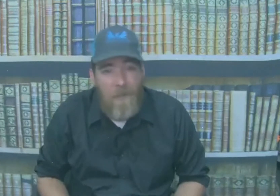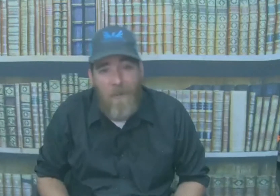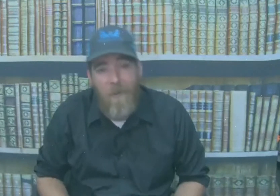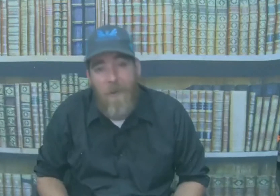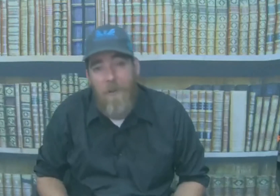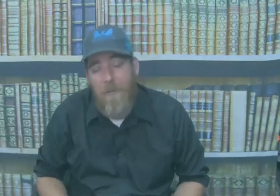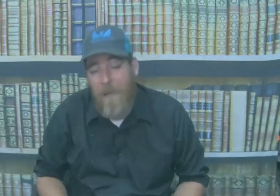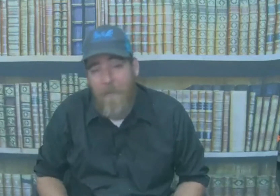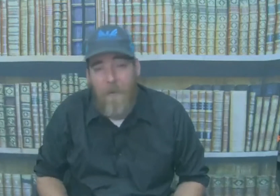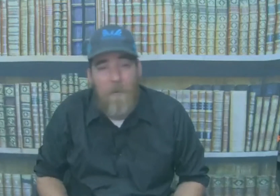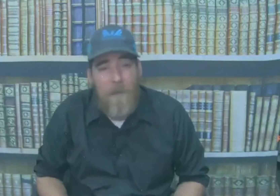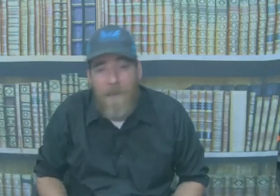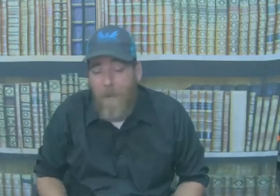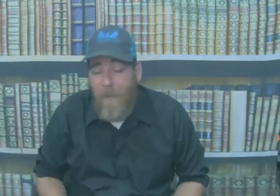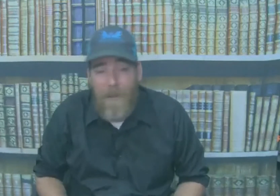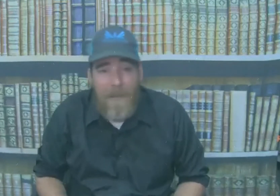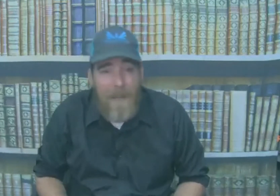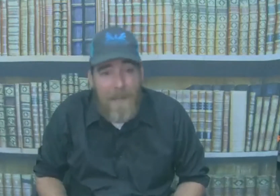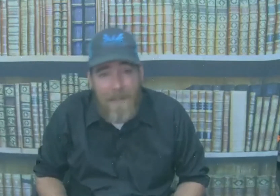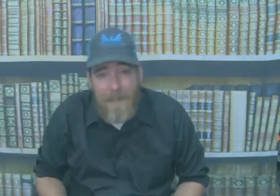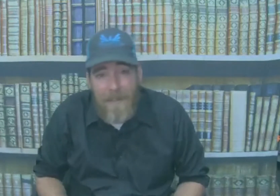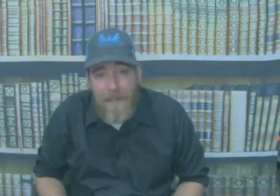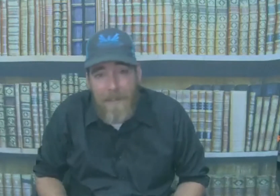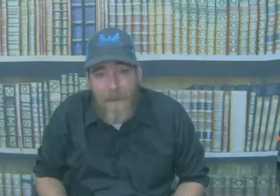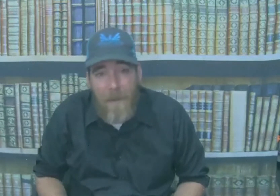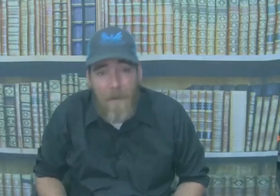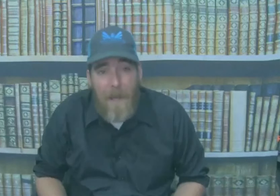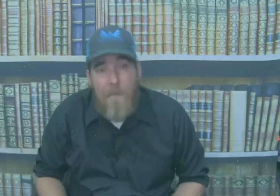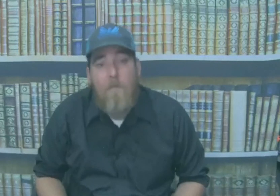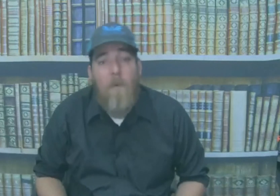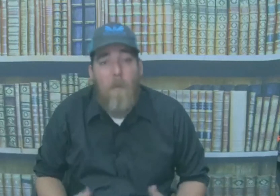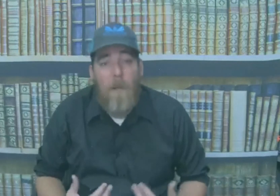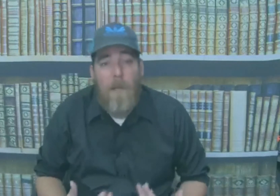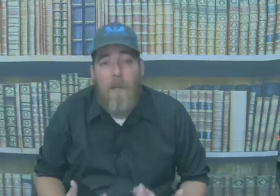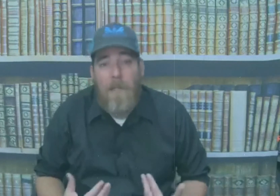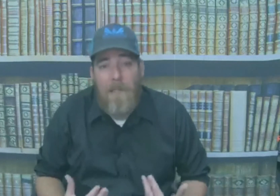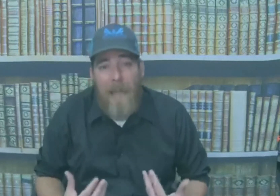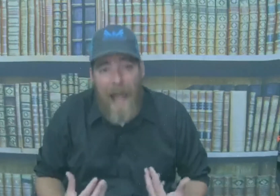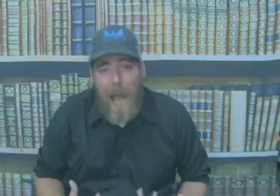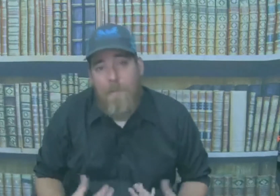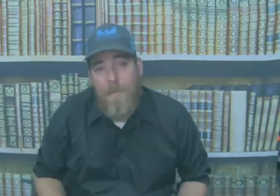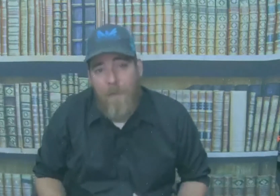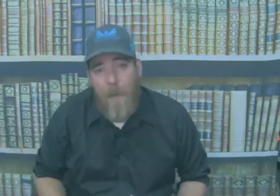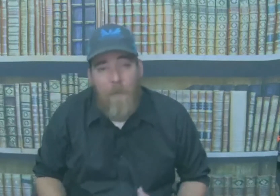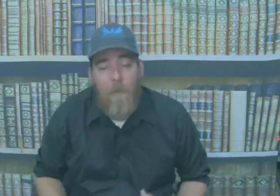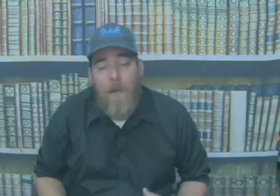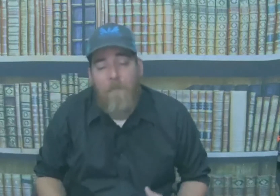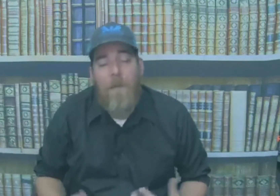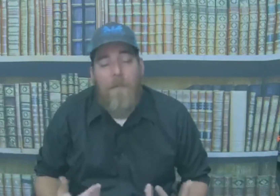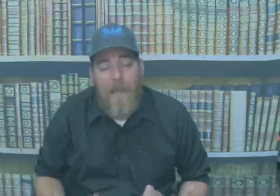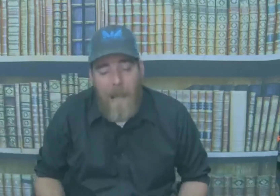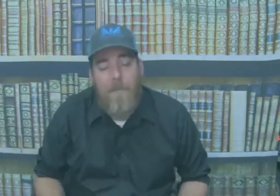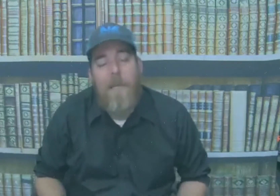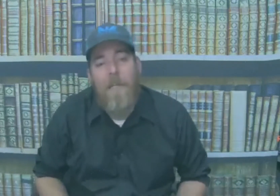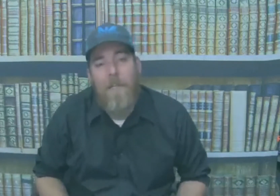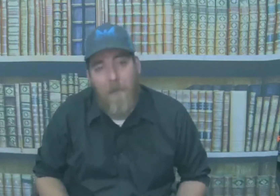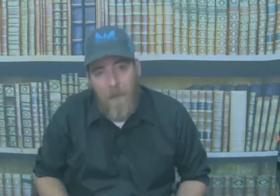or whatever we don't want that okay we're here this is a happy environment we want everybody to be happy and to learn